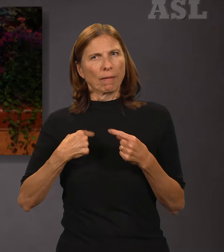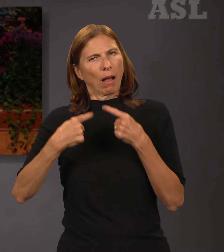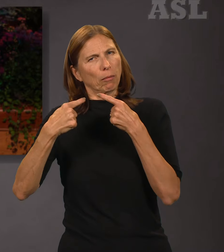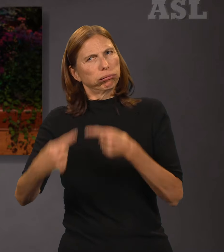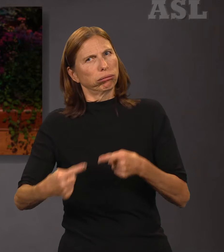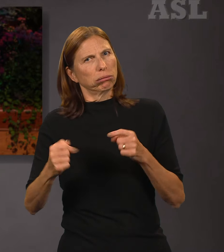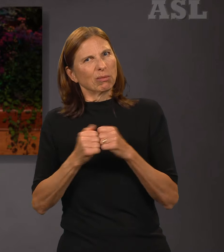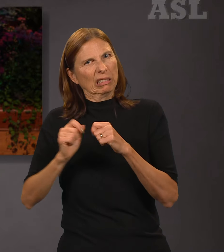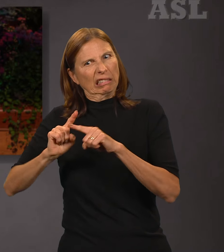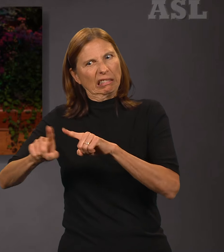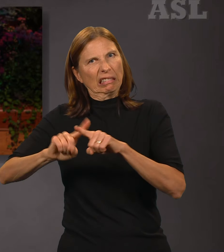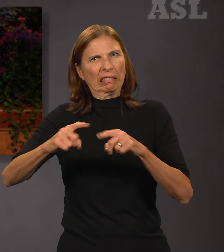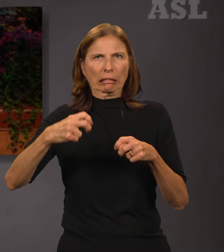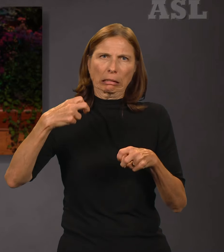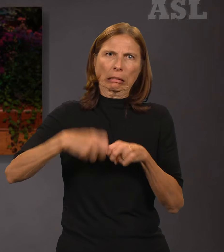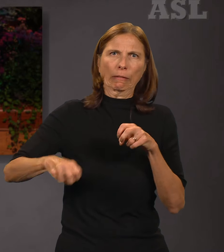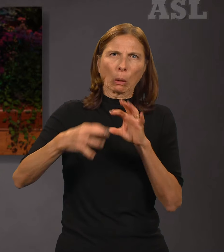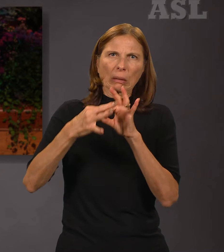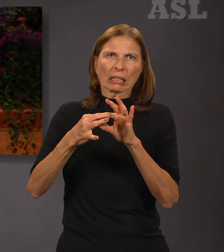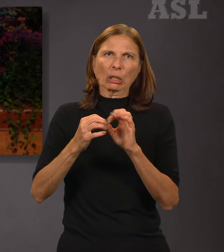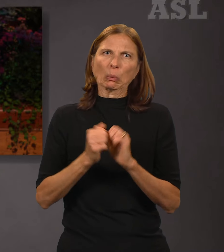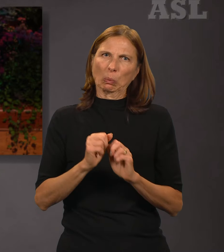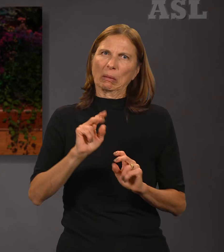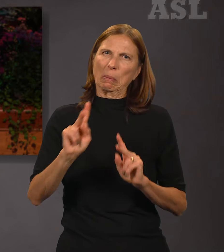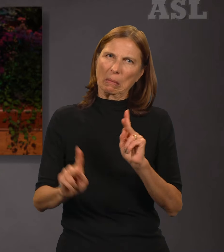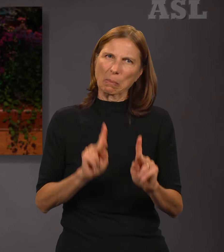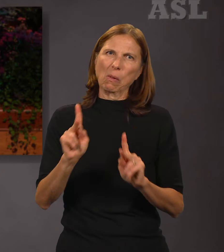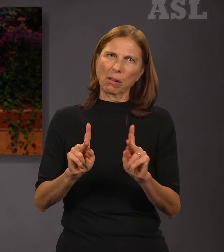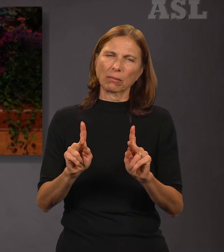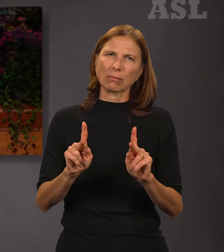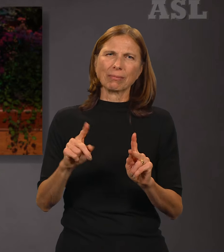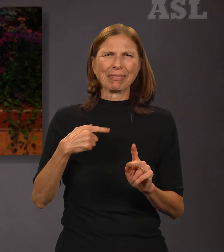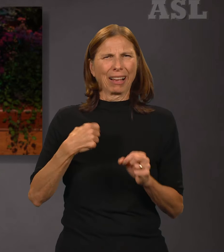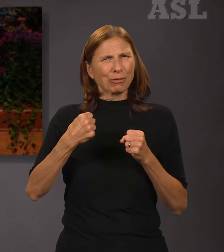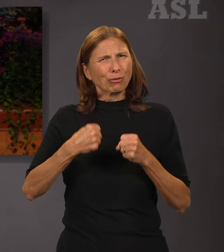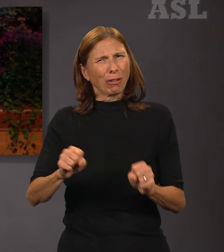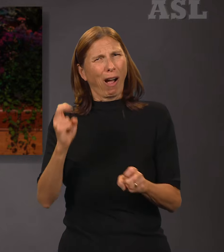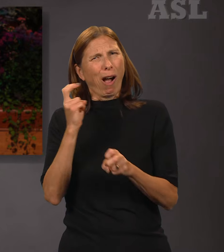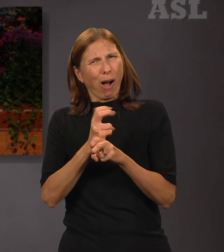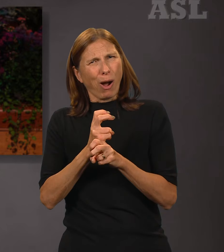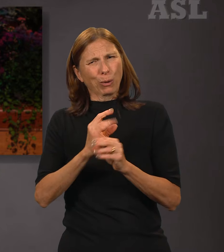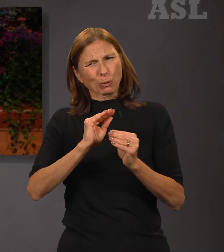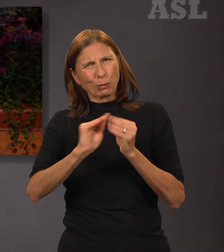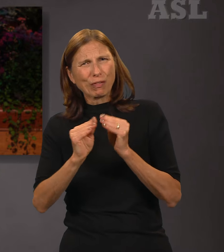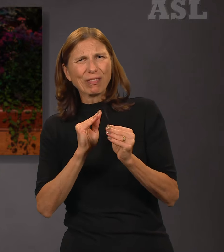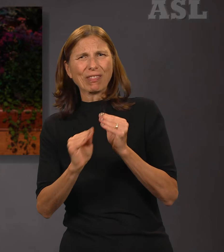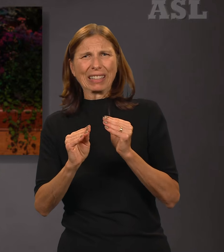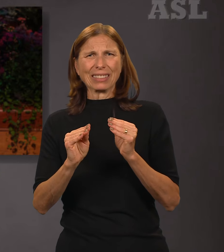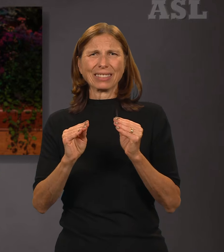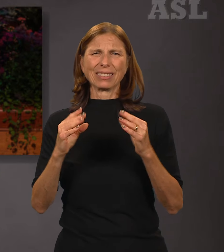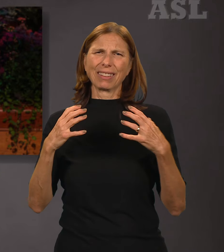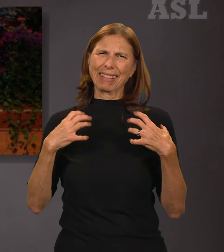There have been difficult and complex relationships in my life that I have struggled with and sincerely sought to improve.